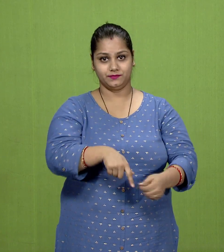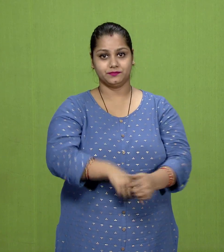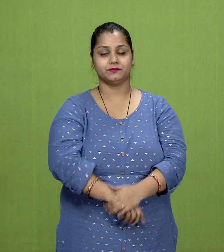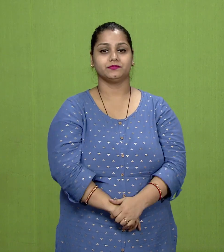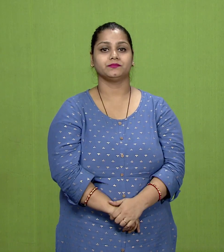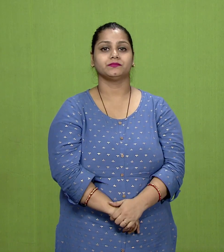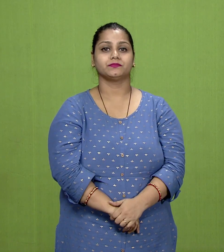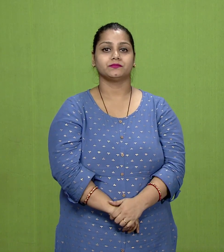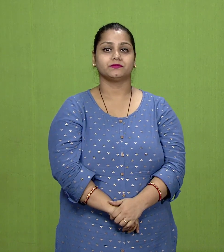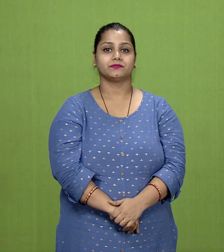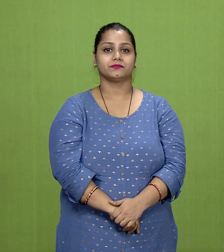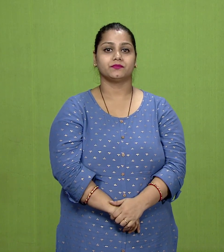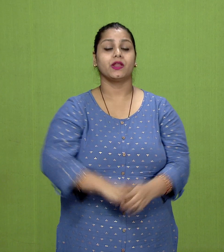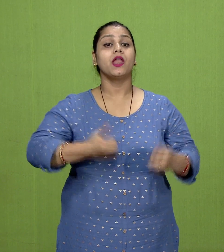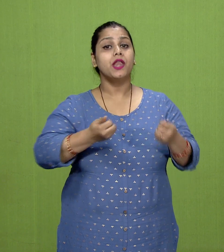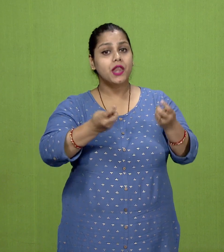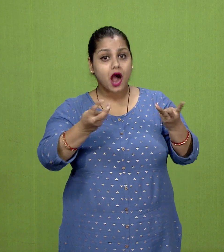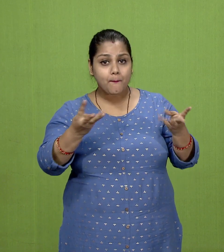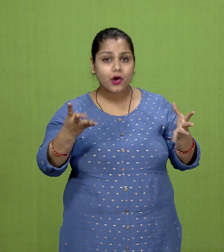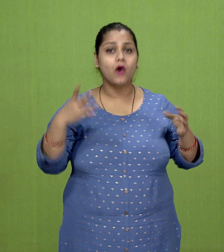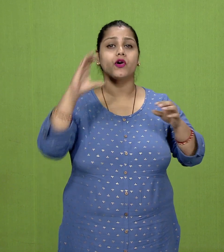the number of crops including rice